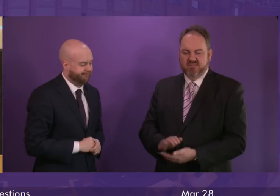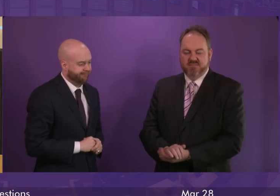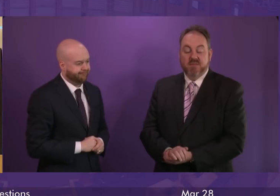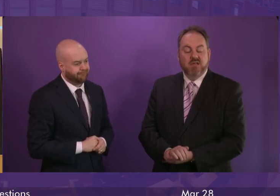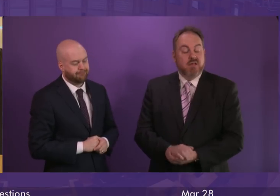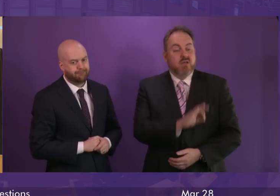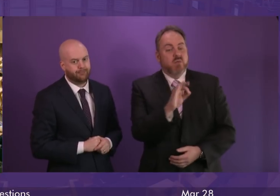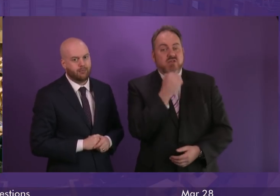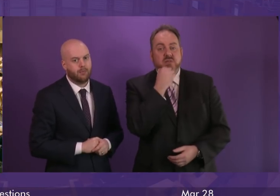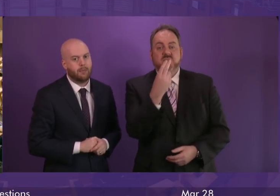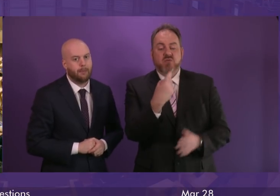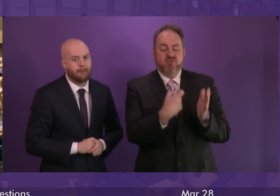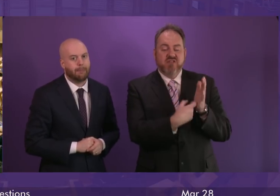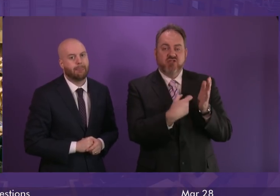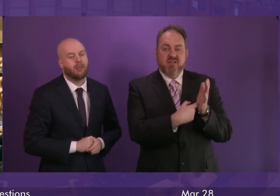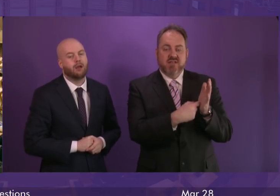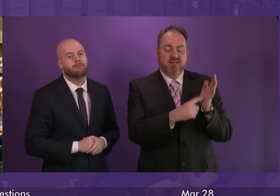Question number two, Richard Leonard.